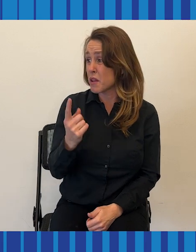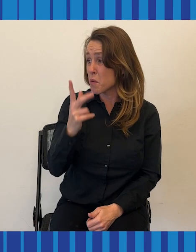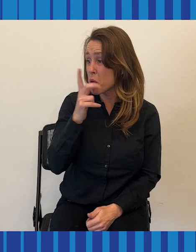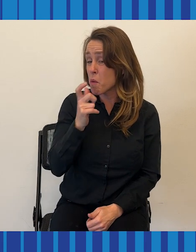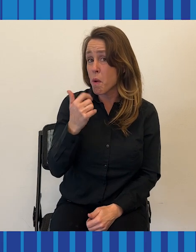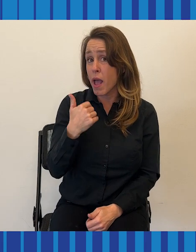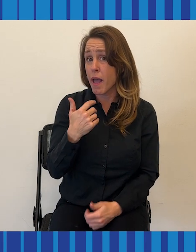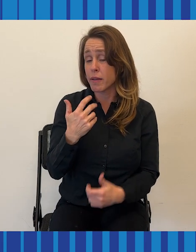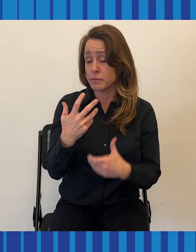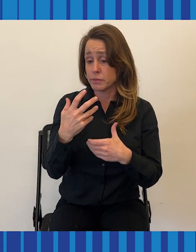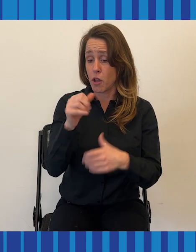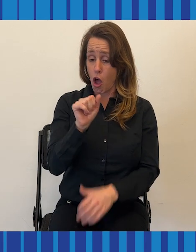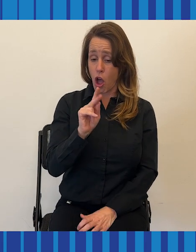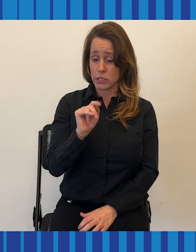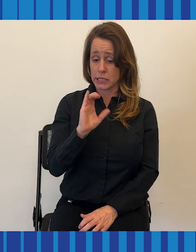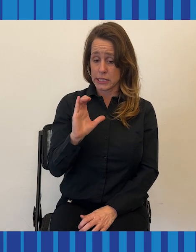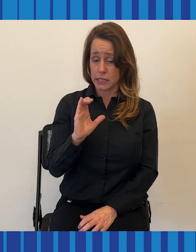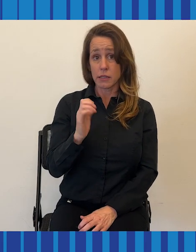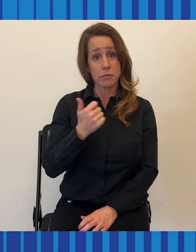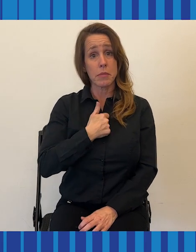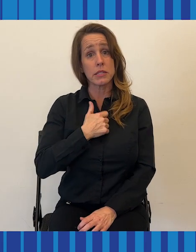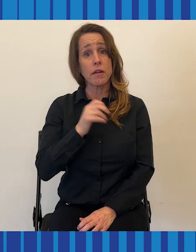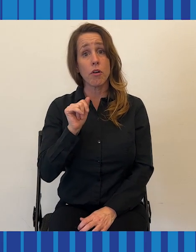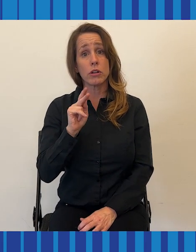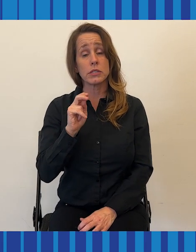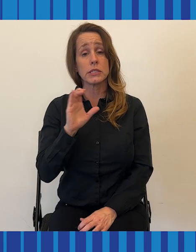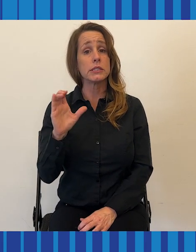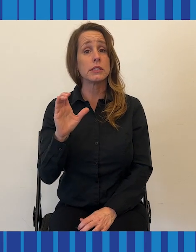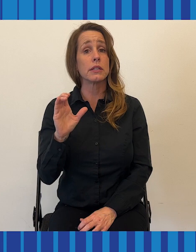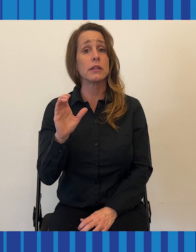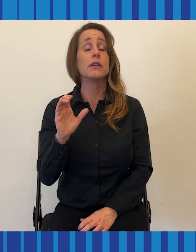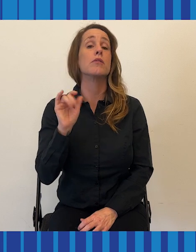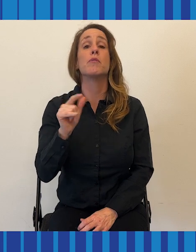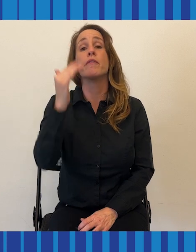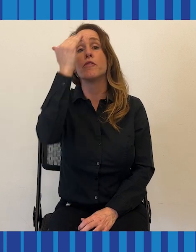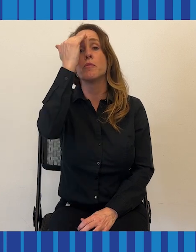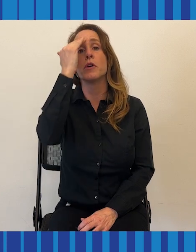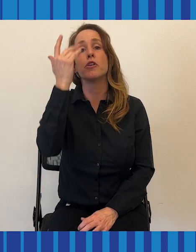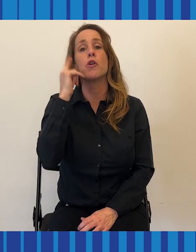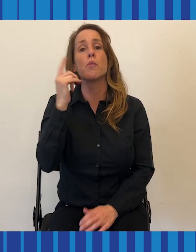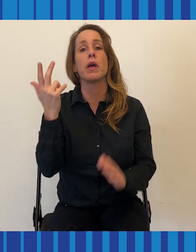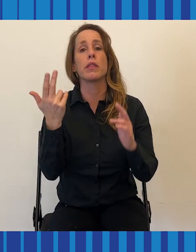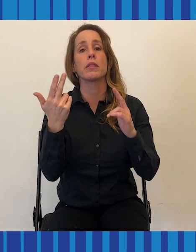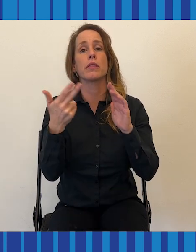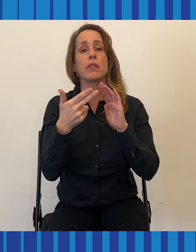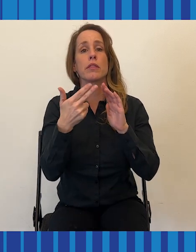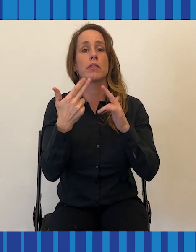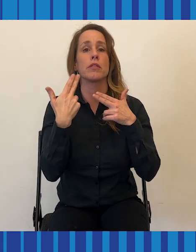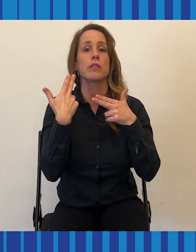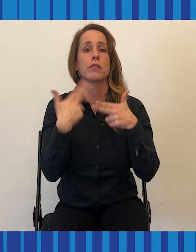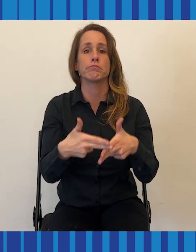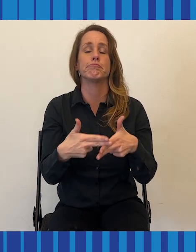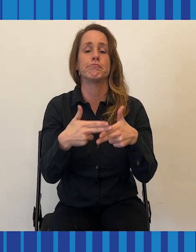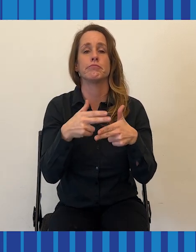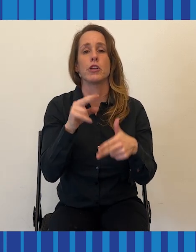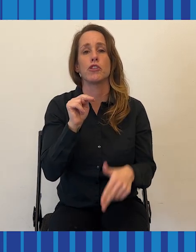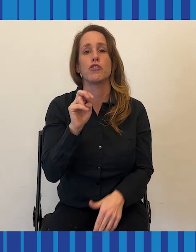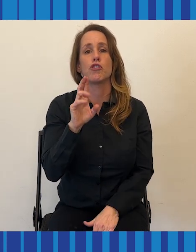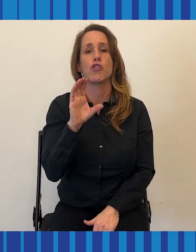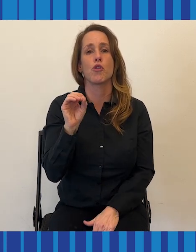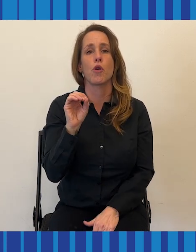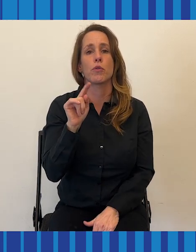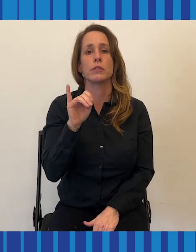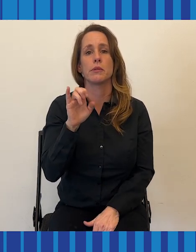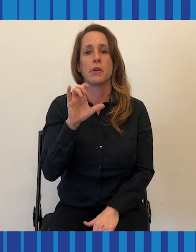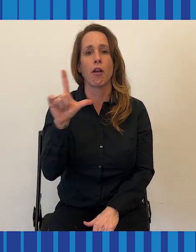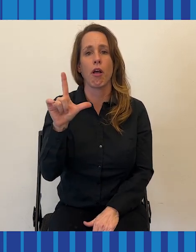Anybody who's autistic, and I'm autistic as well, will be familiar with the phrase neurotypical, which is the